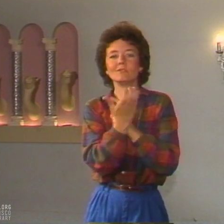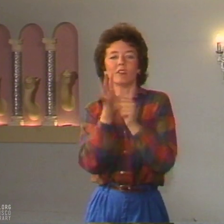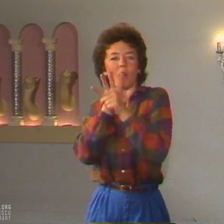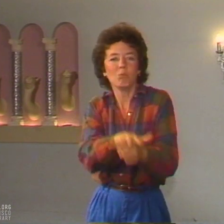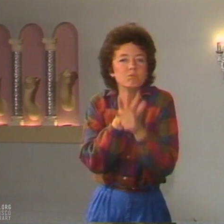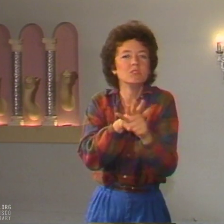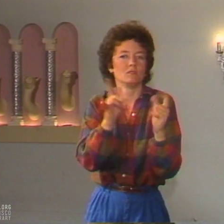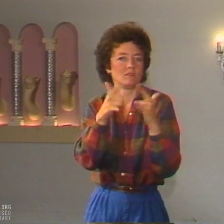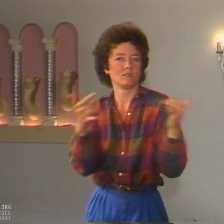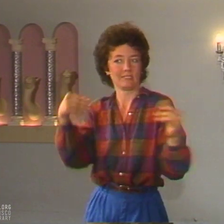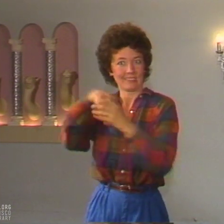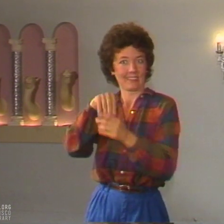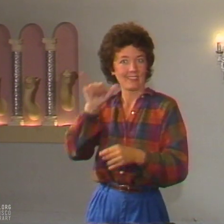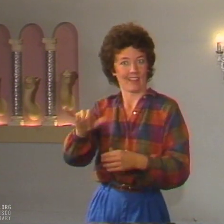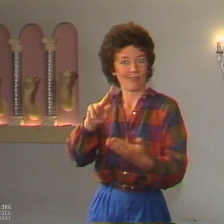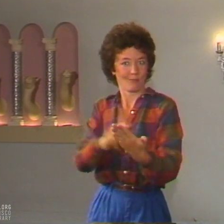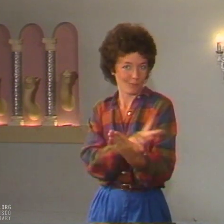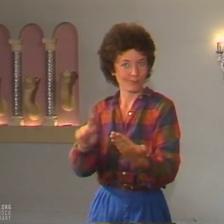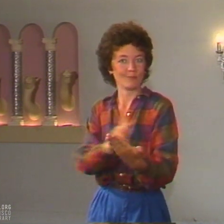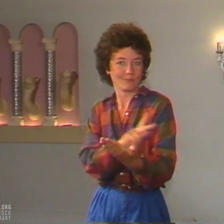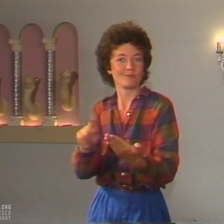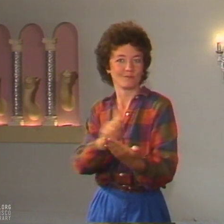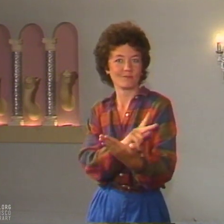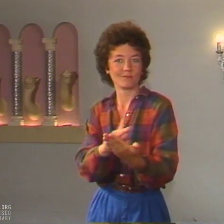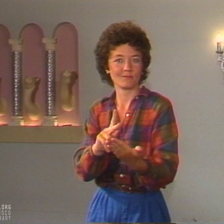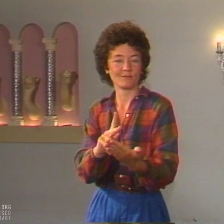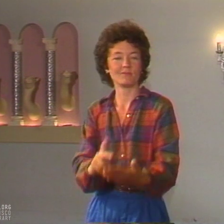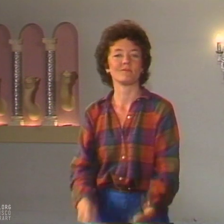of our language and, therefore, our culture.